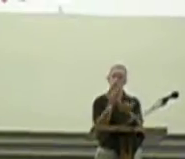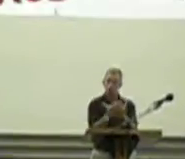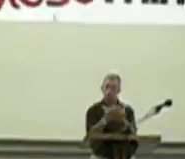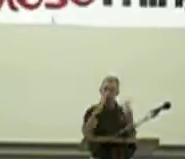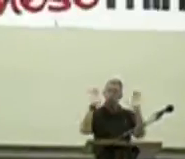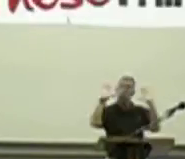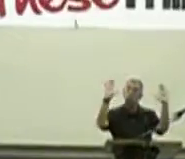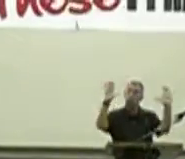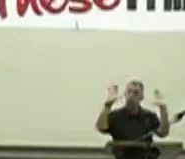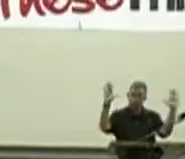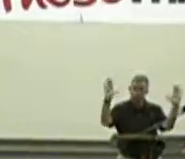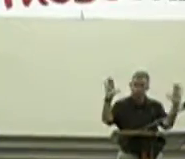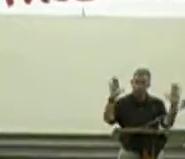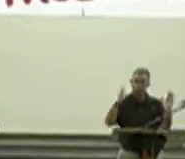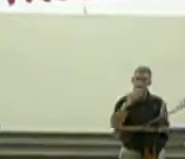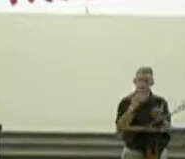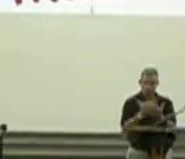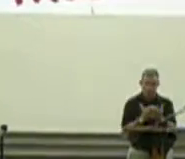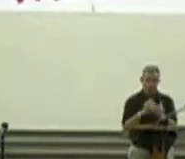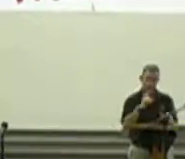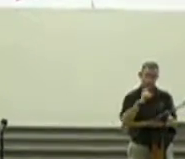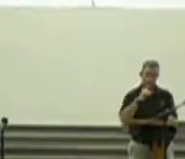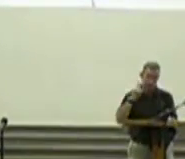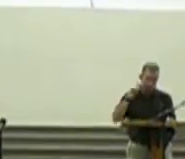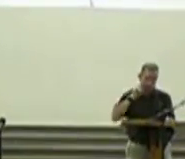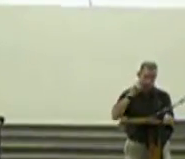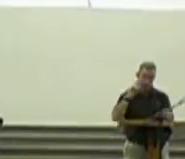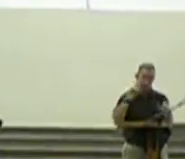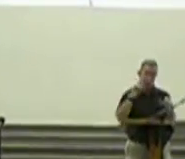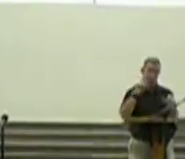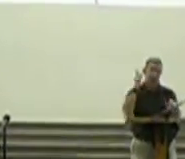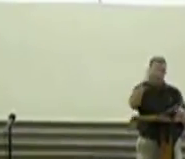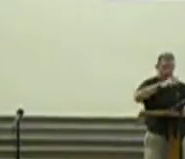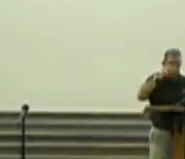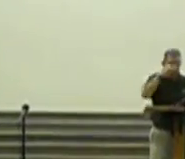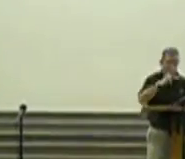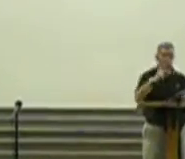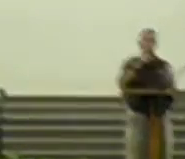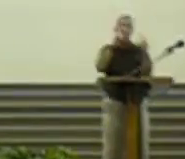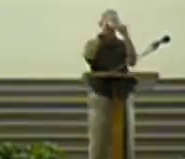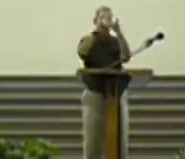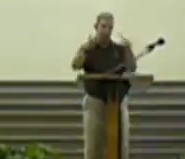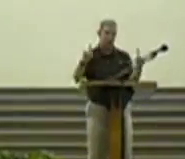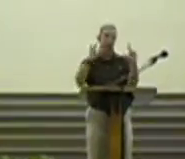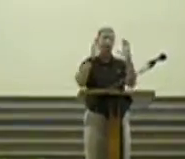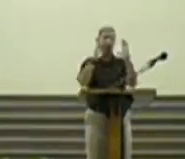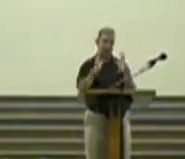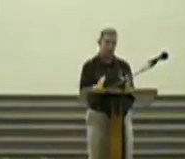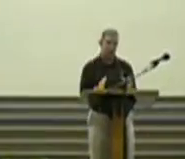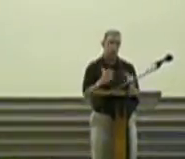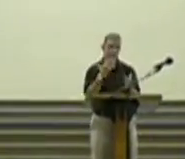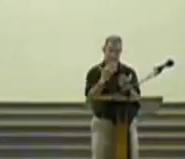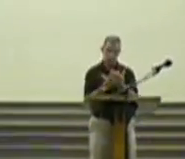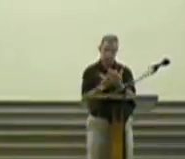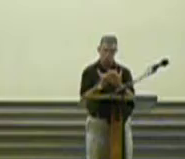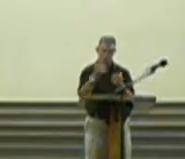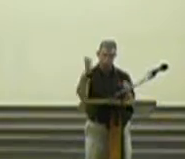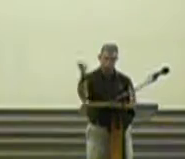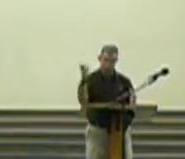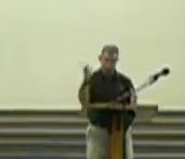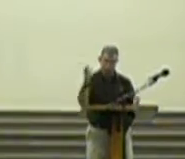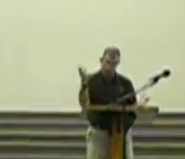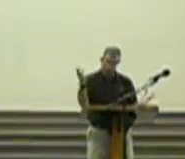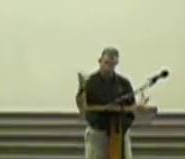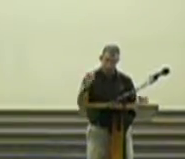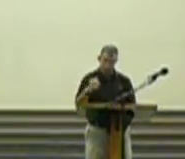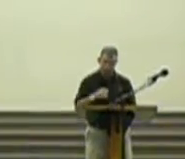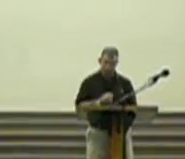and it was good, wonderful. The Philippines, the depth campers, it good.